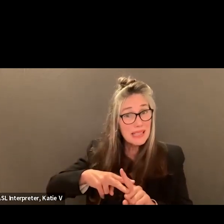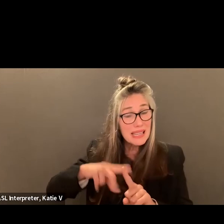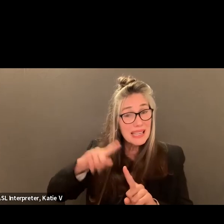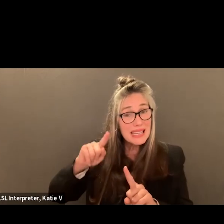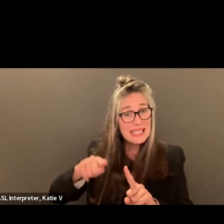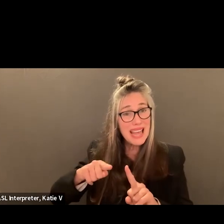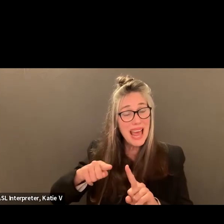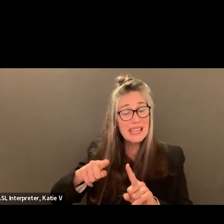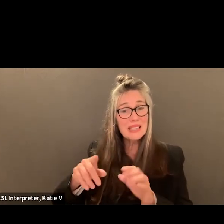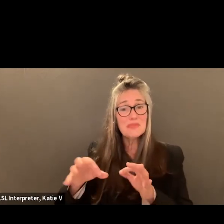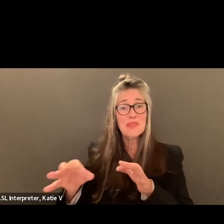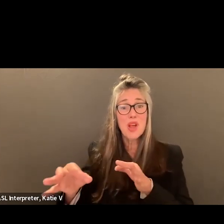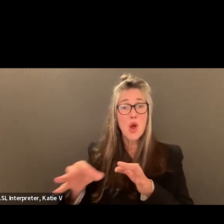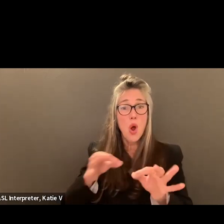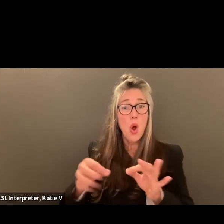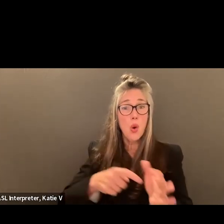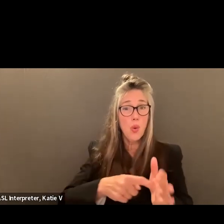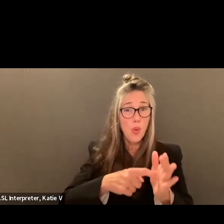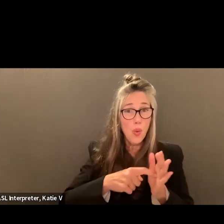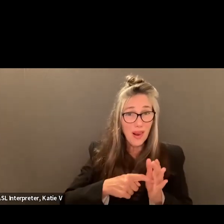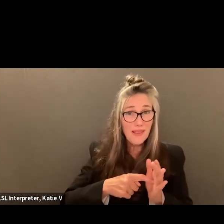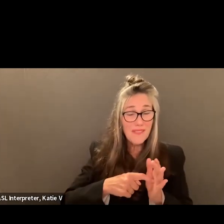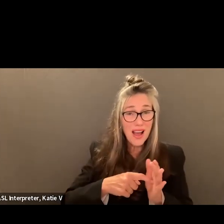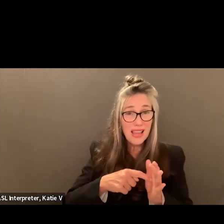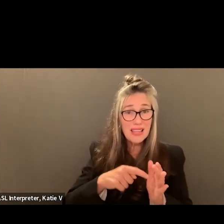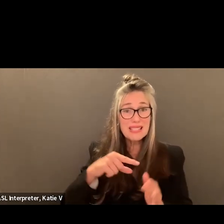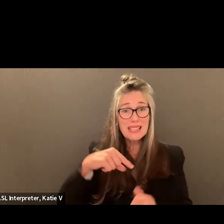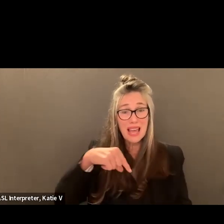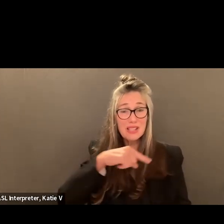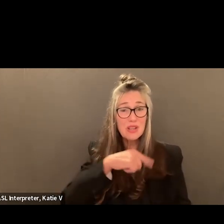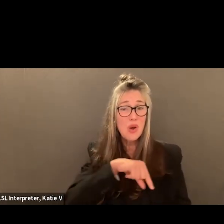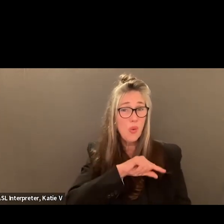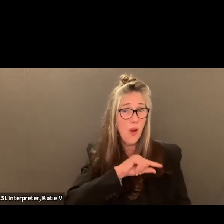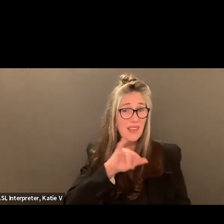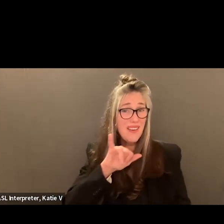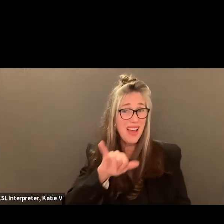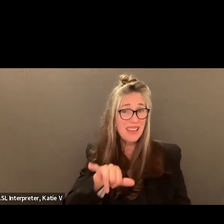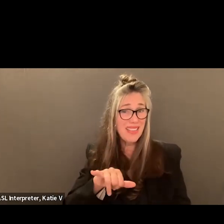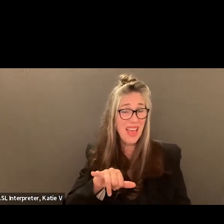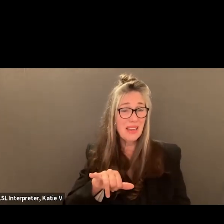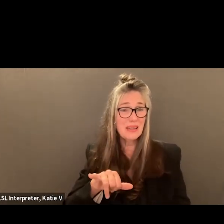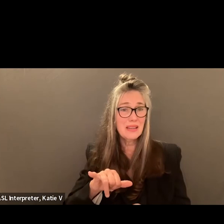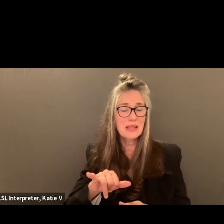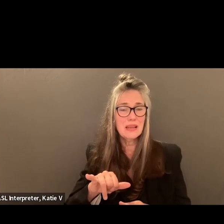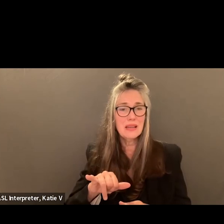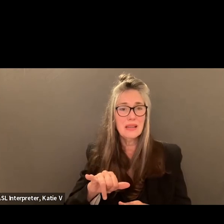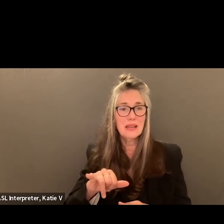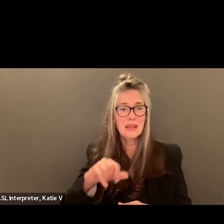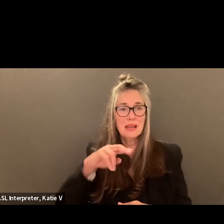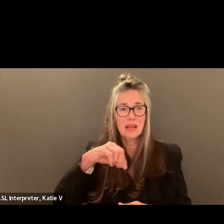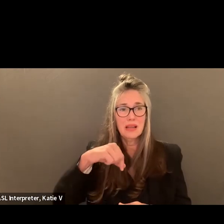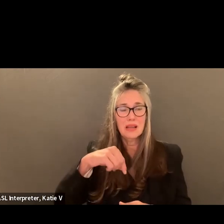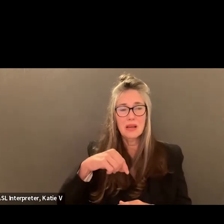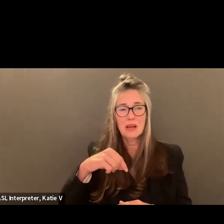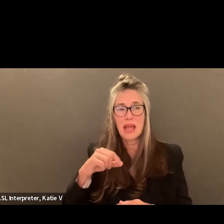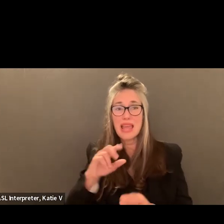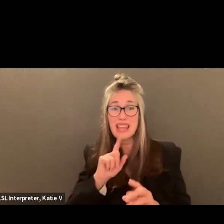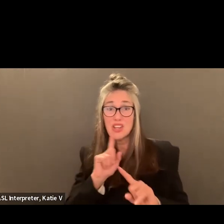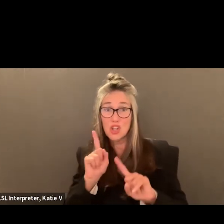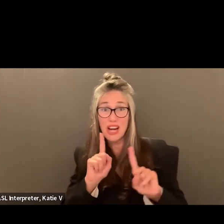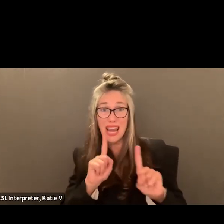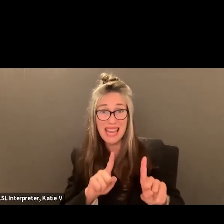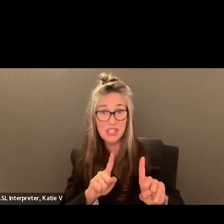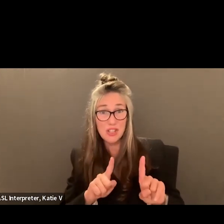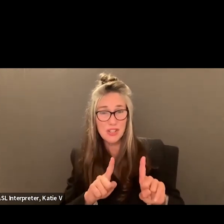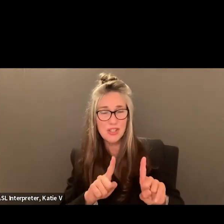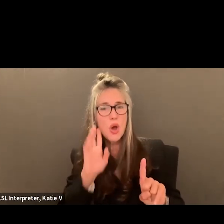qualifying that, and then the questions are then further, you know, your answers to the questions are supporting your